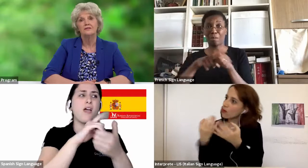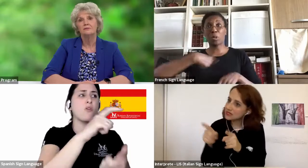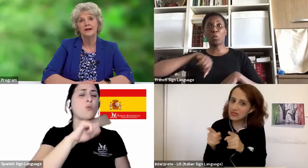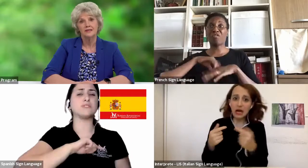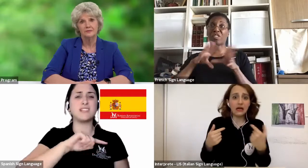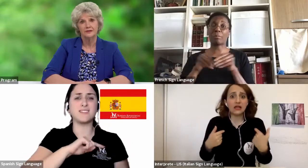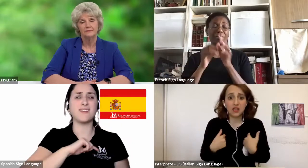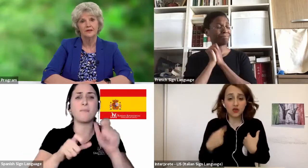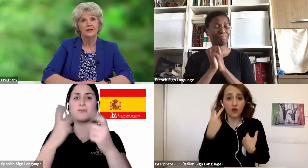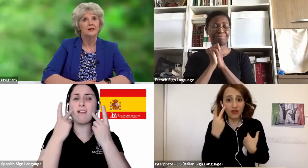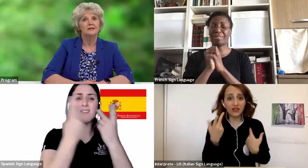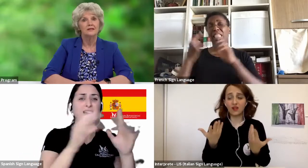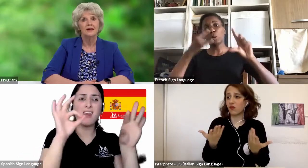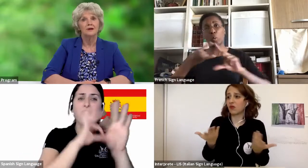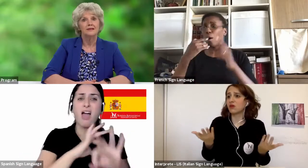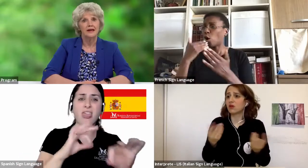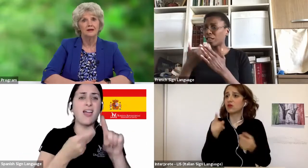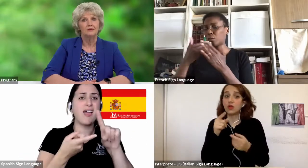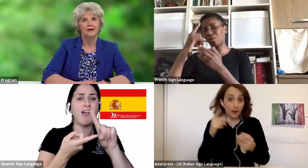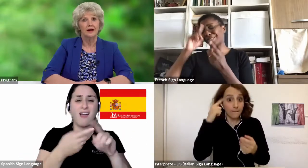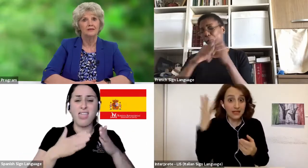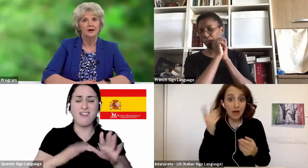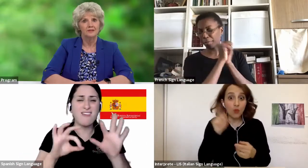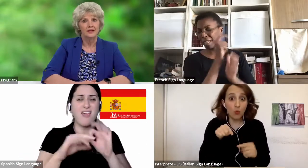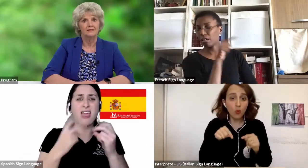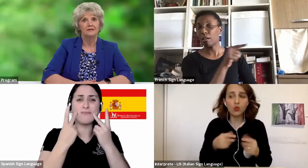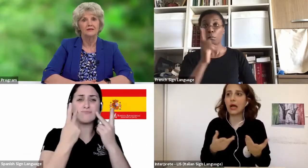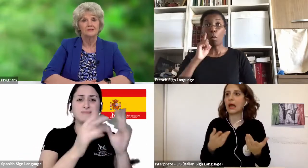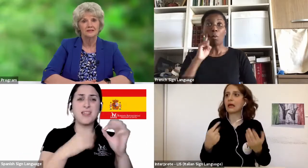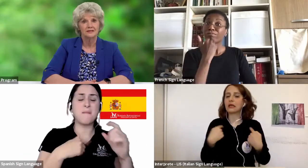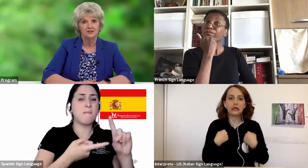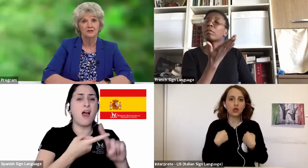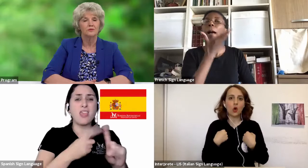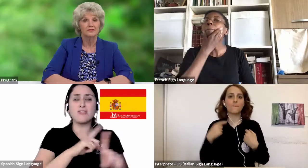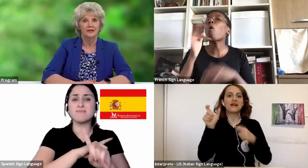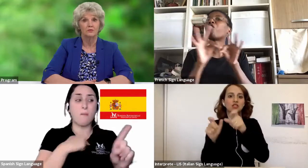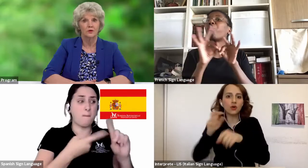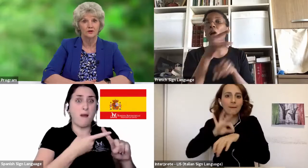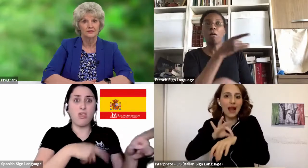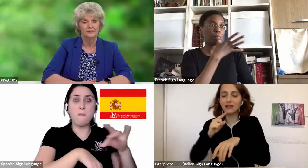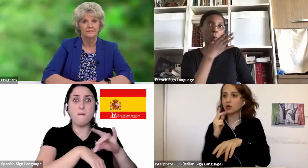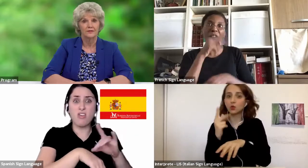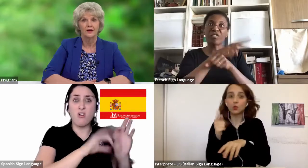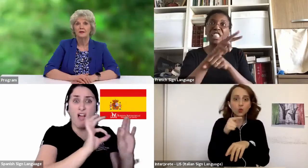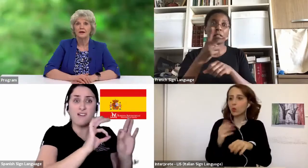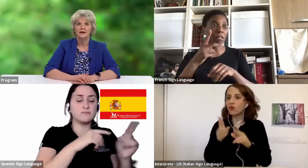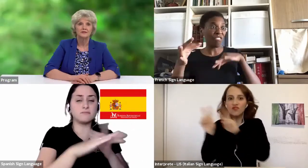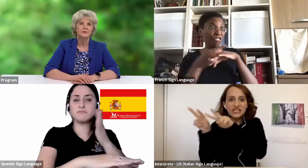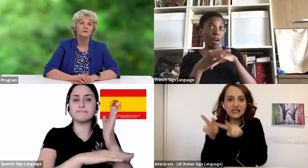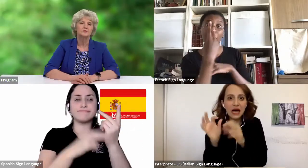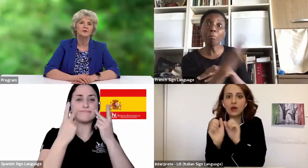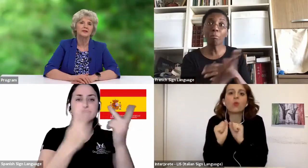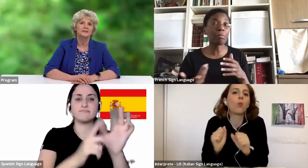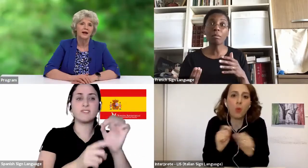not even my husband. Day by day, we got the update that his condition was getting worse. My